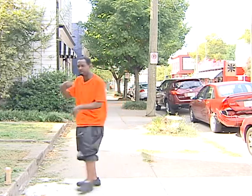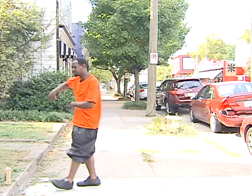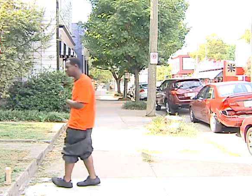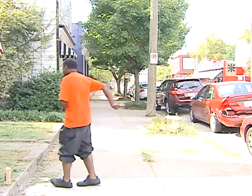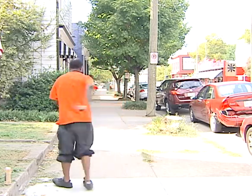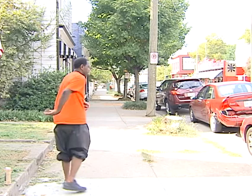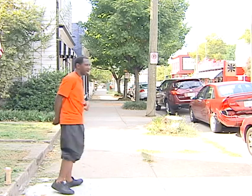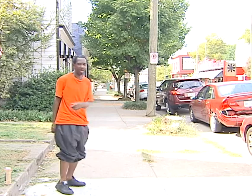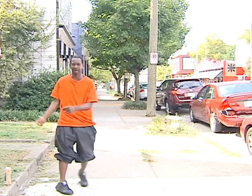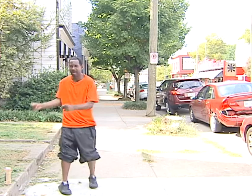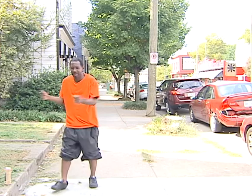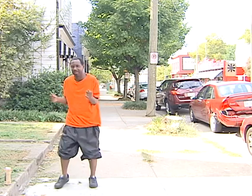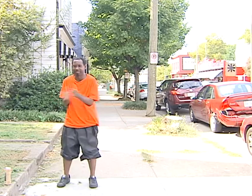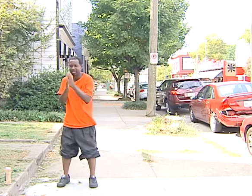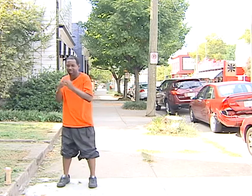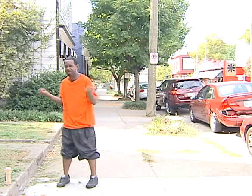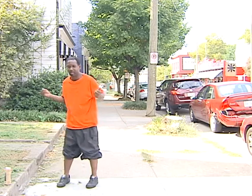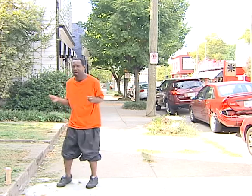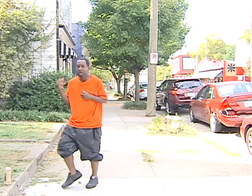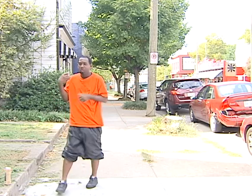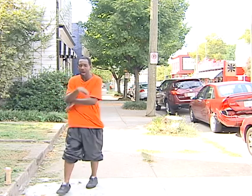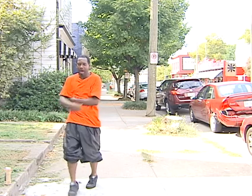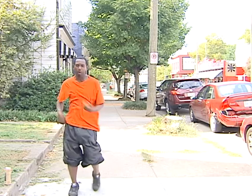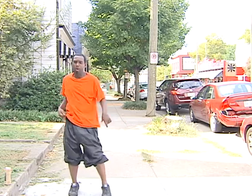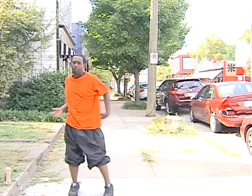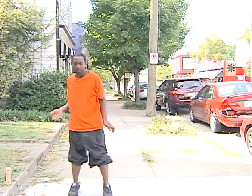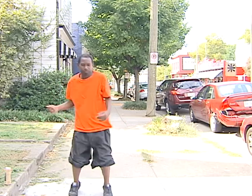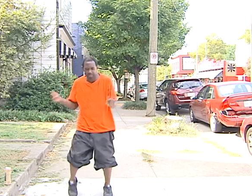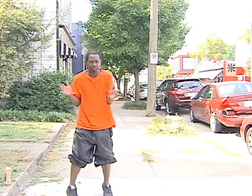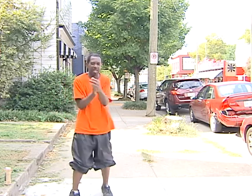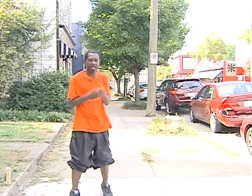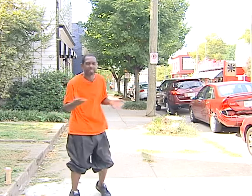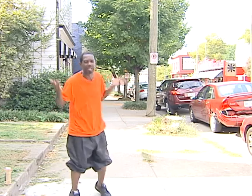there. Yes, indeed. Wow! Yes, yes!